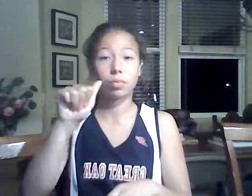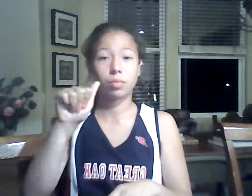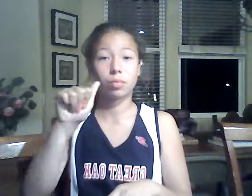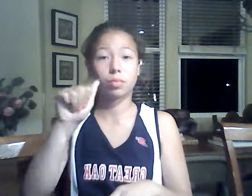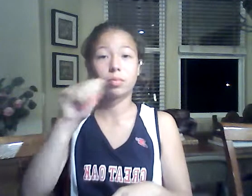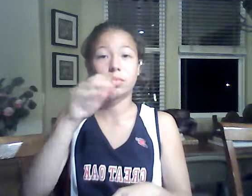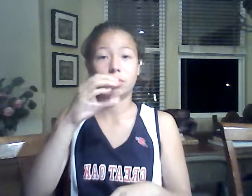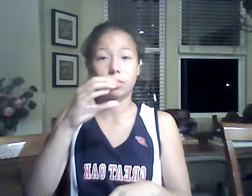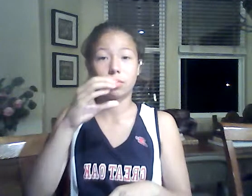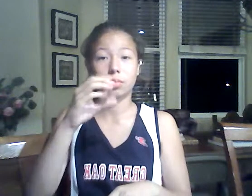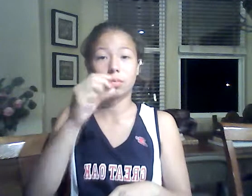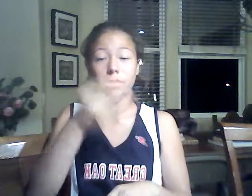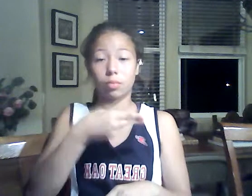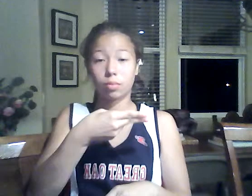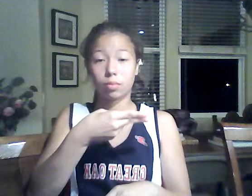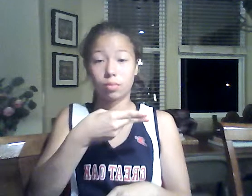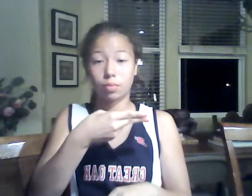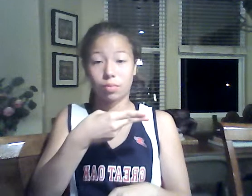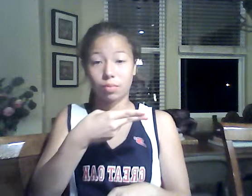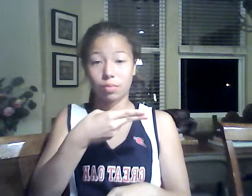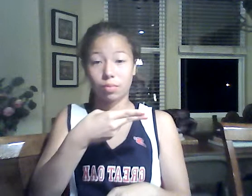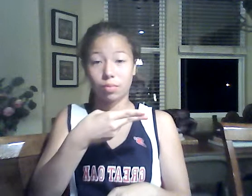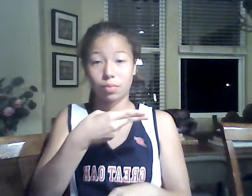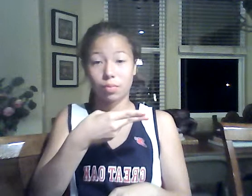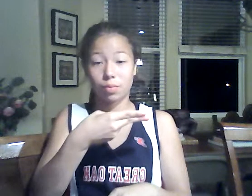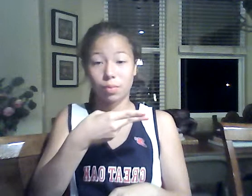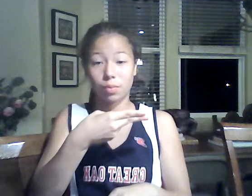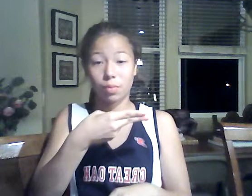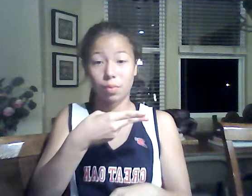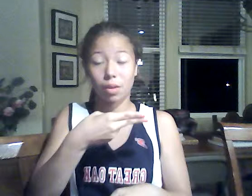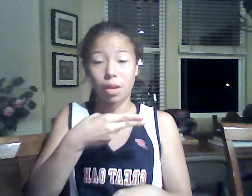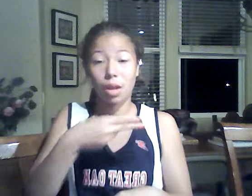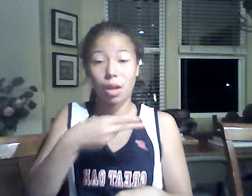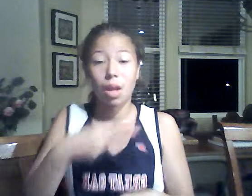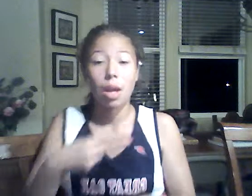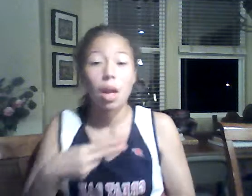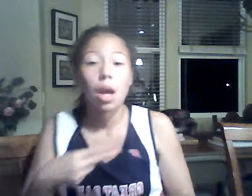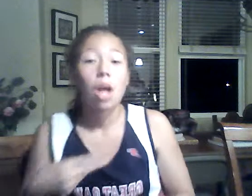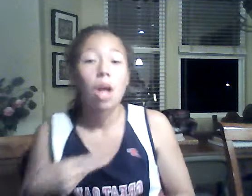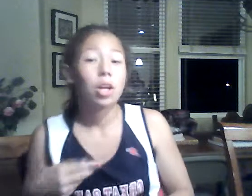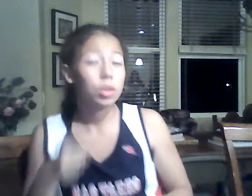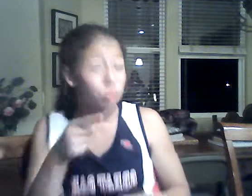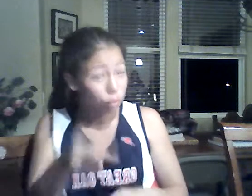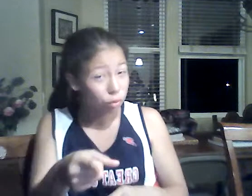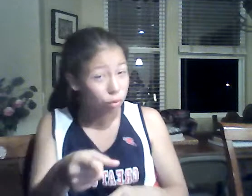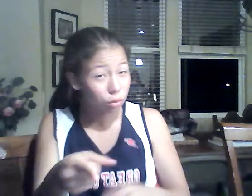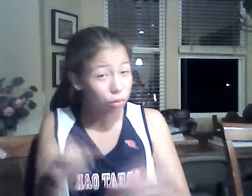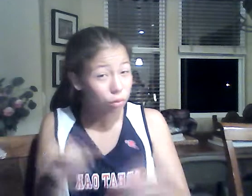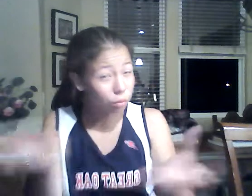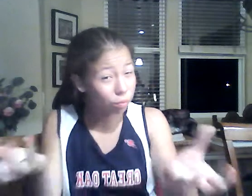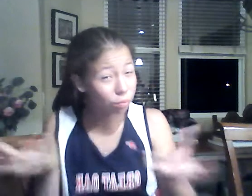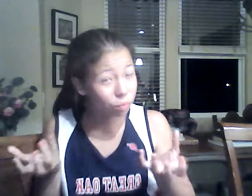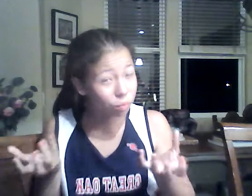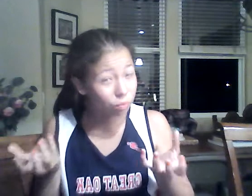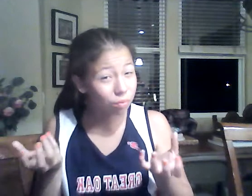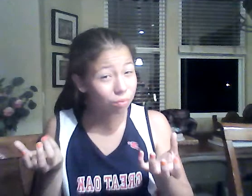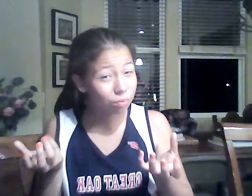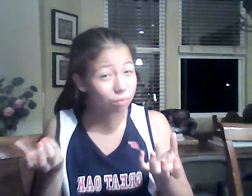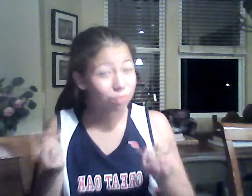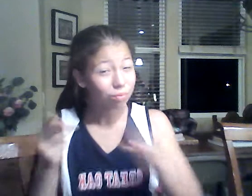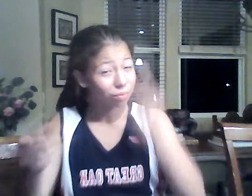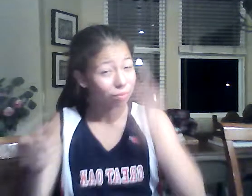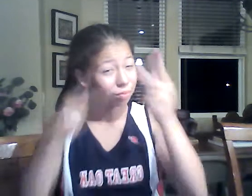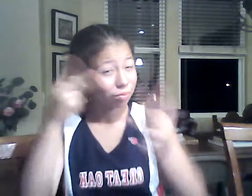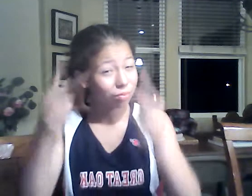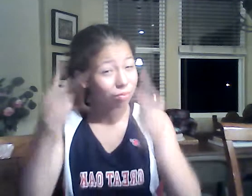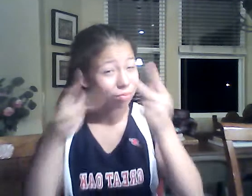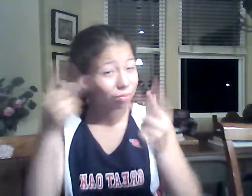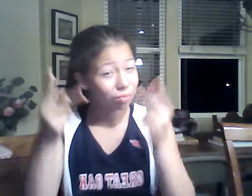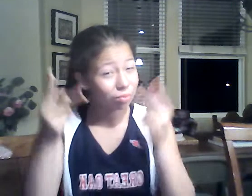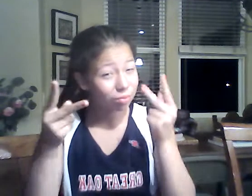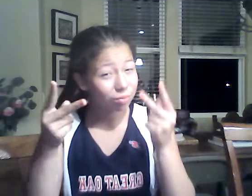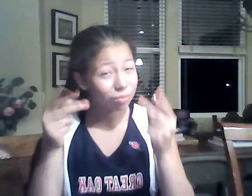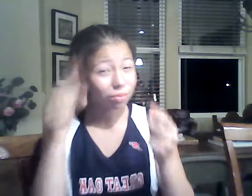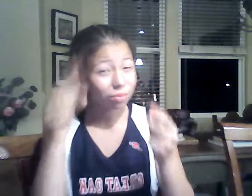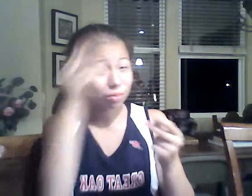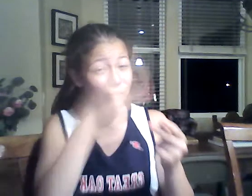I cannot. Do you guys have a lot of turkeys in there? No. Well, yes,